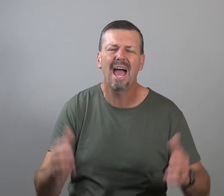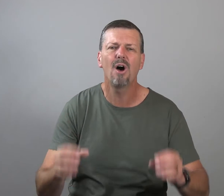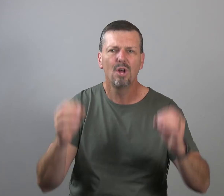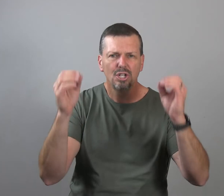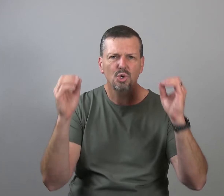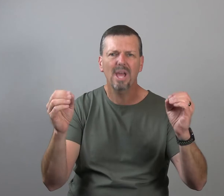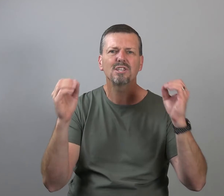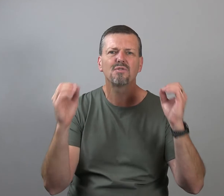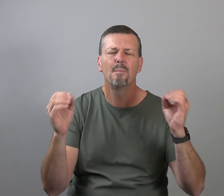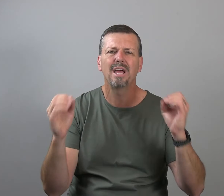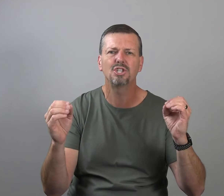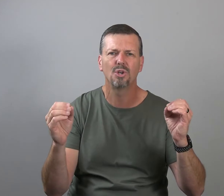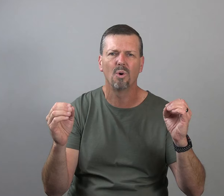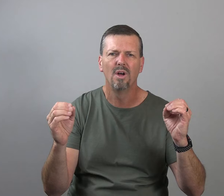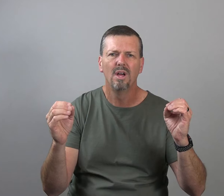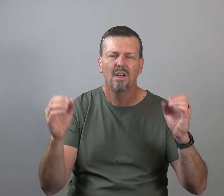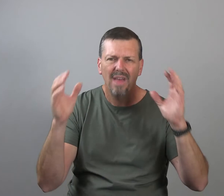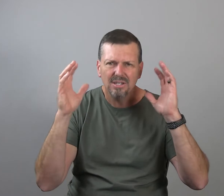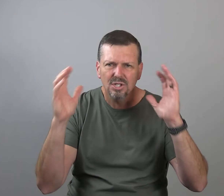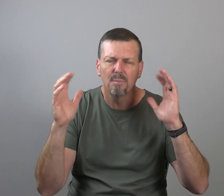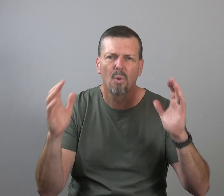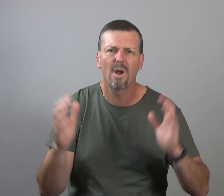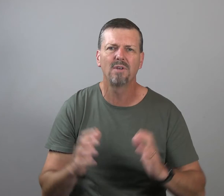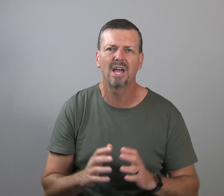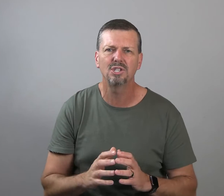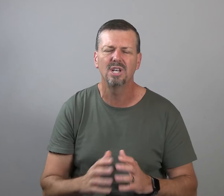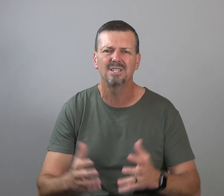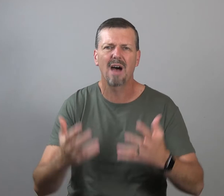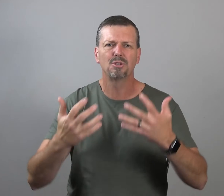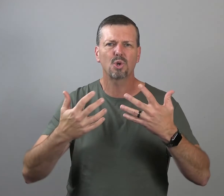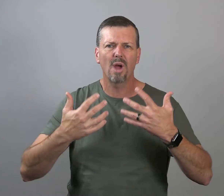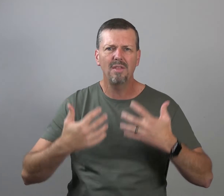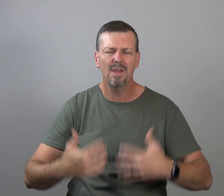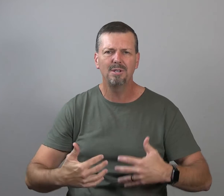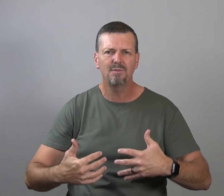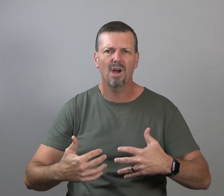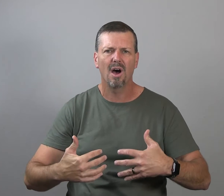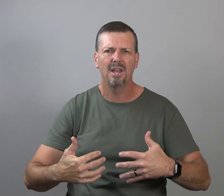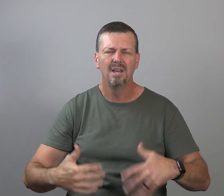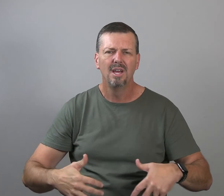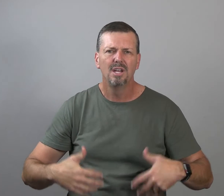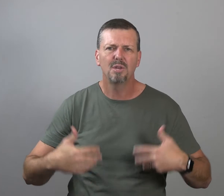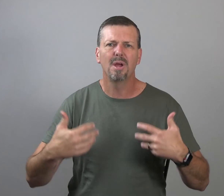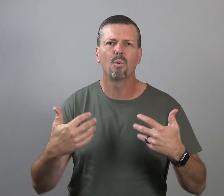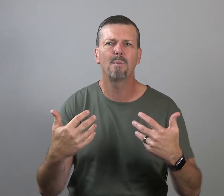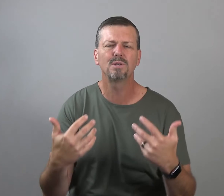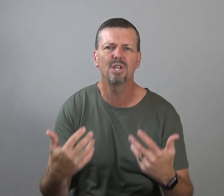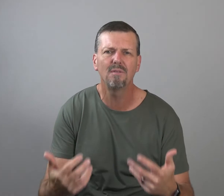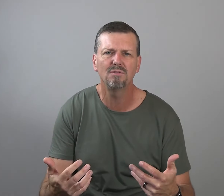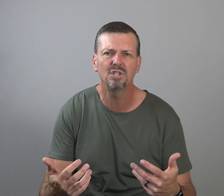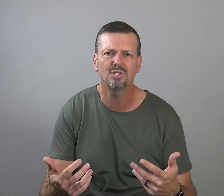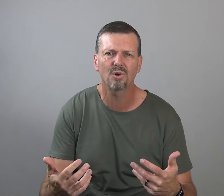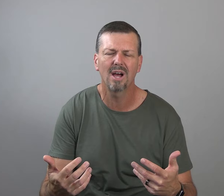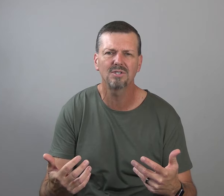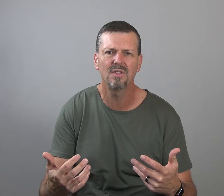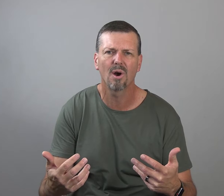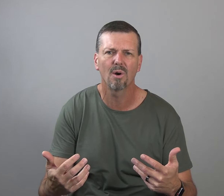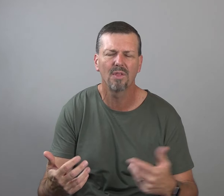how transformational that simple revelation is? I was created in the of God to be a representative of Jesus Christ in the earth.